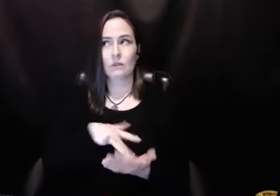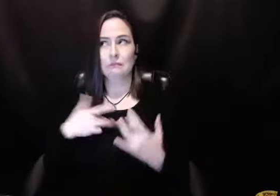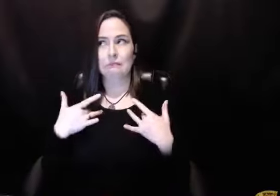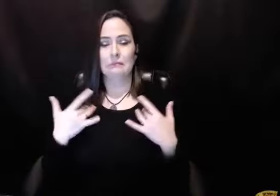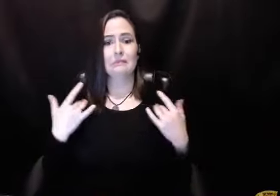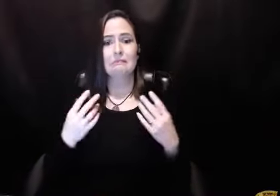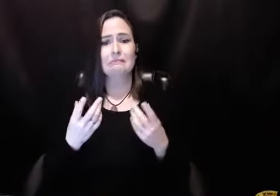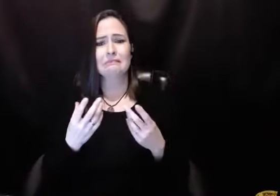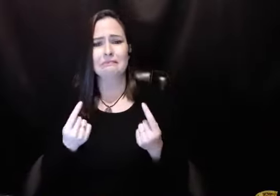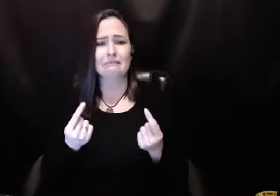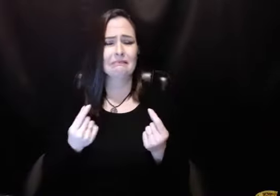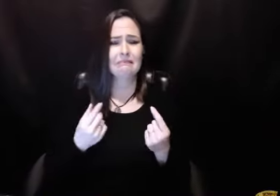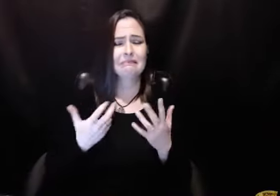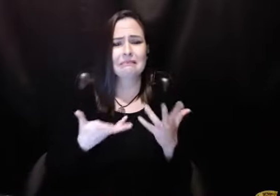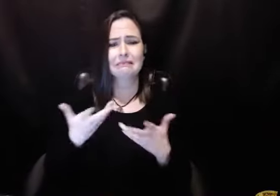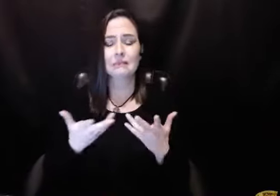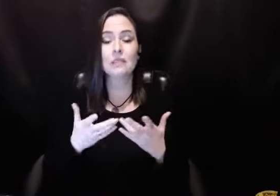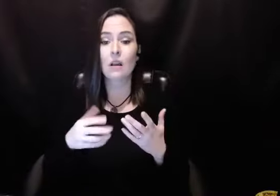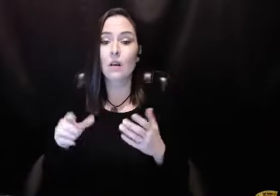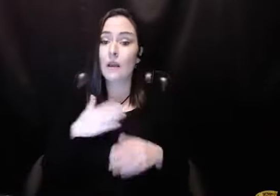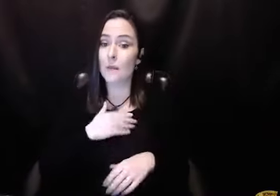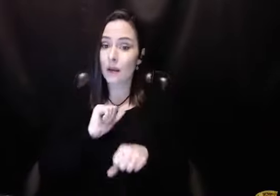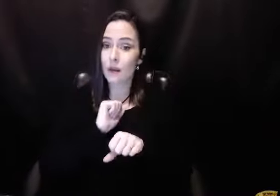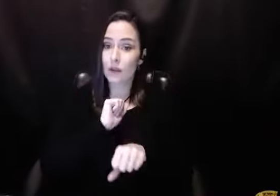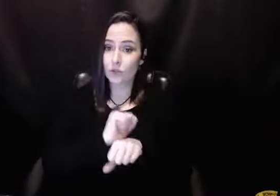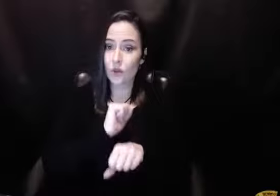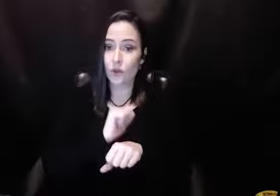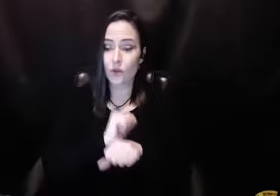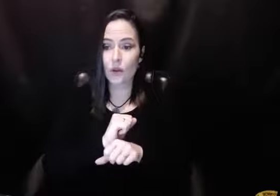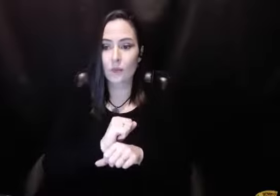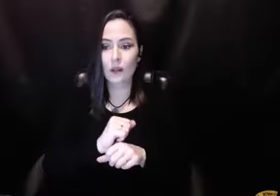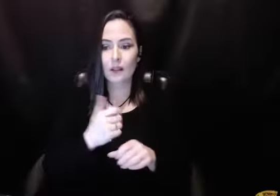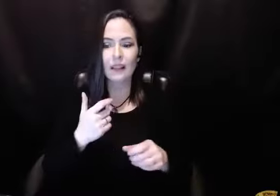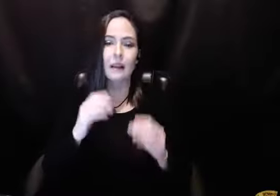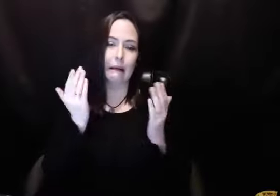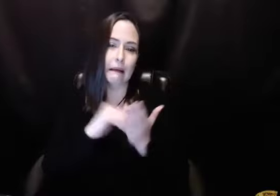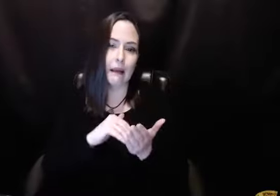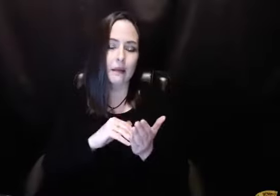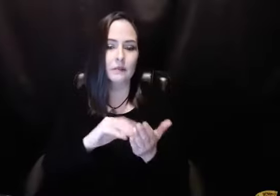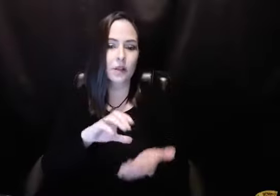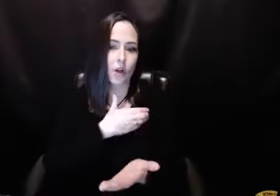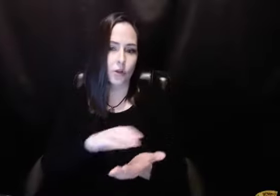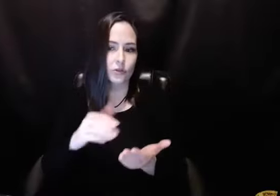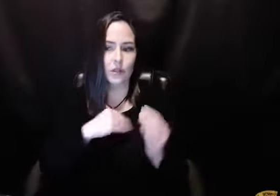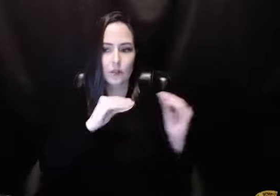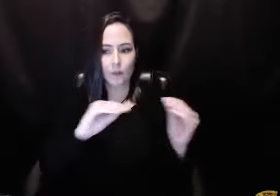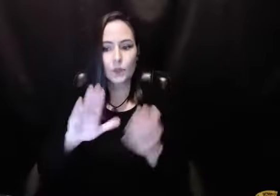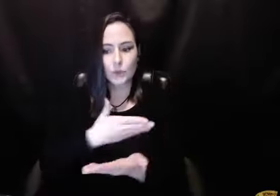center all the time. So, when we're doing the, you know, in my profession, when I worked, they would have these big